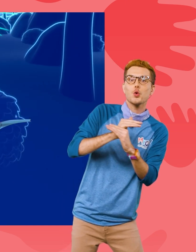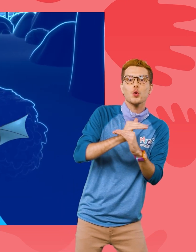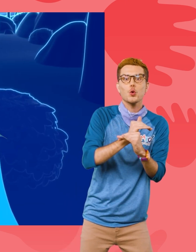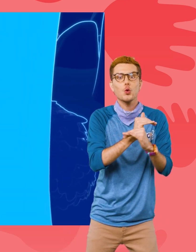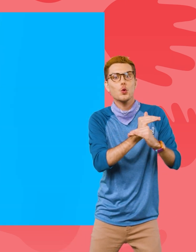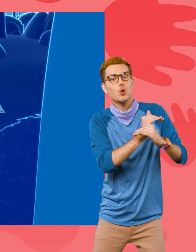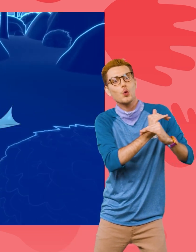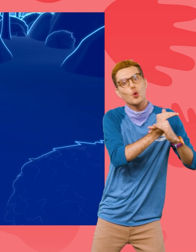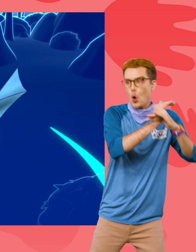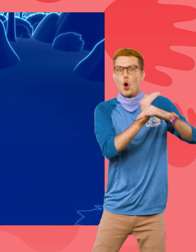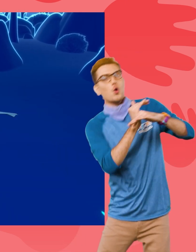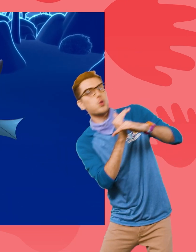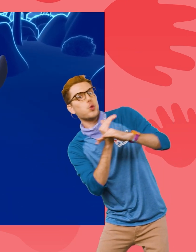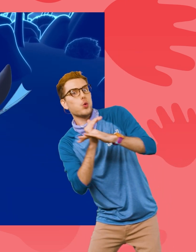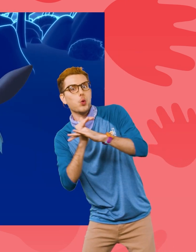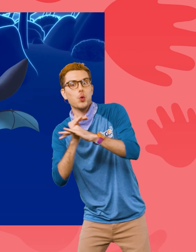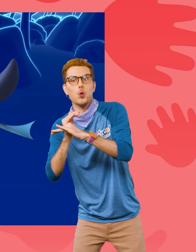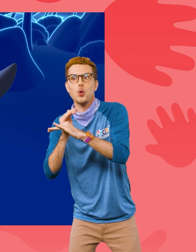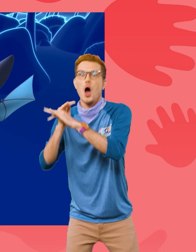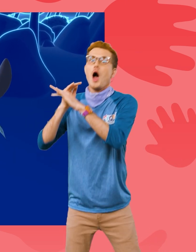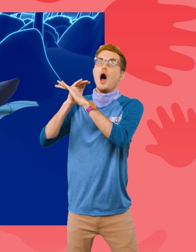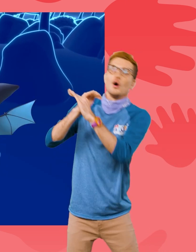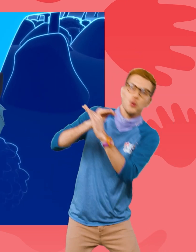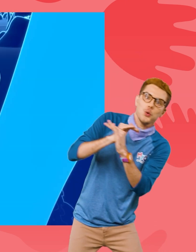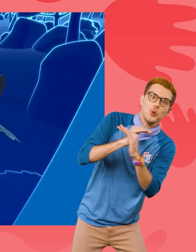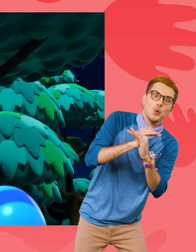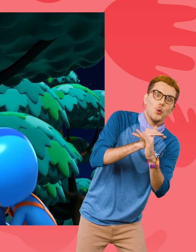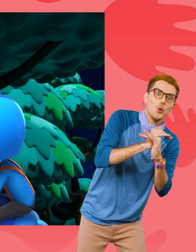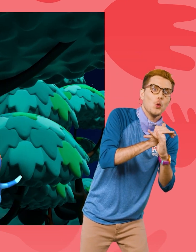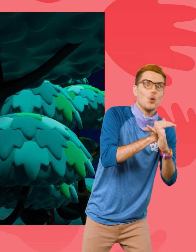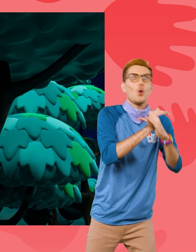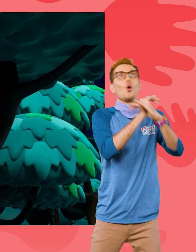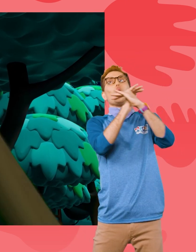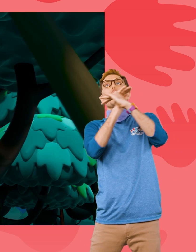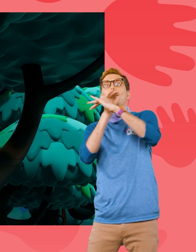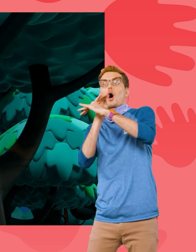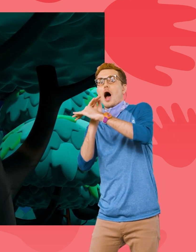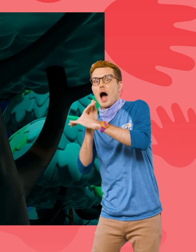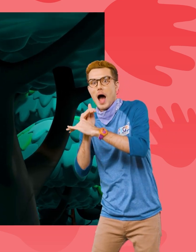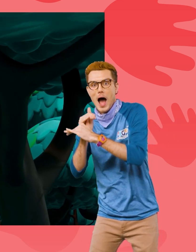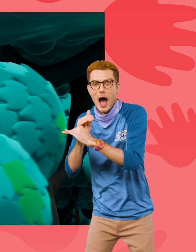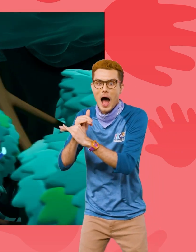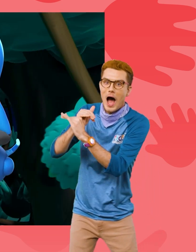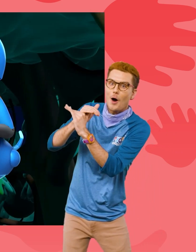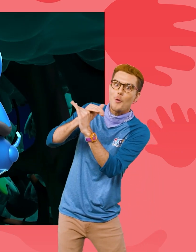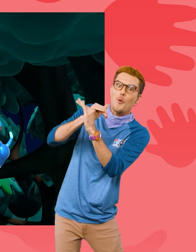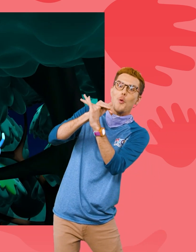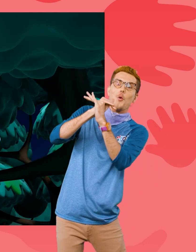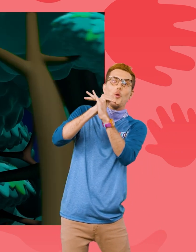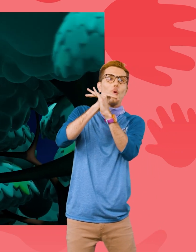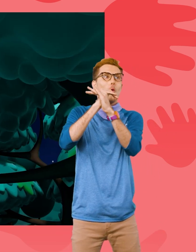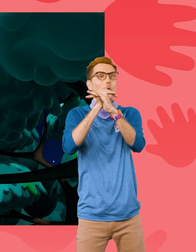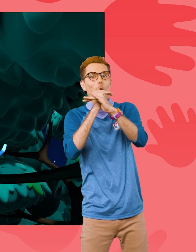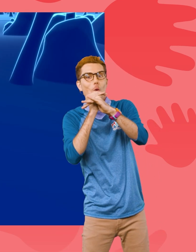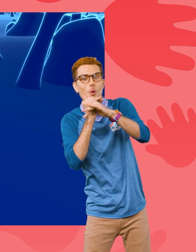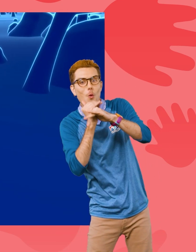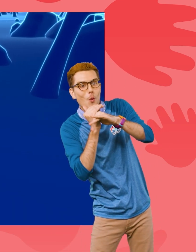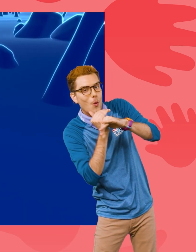Whoa! Whoa-ho-ho! Whoa! Whoa! Whoa! Whoa! Whoa!-ho